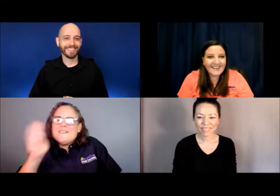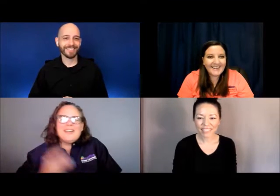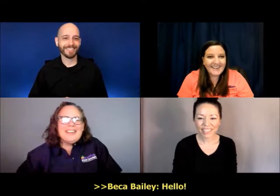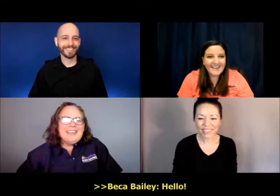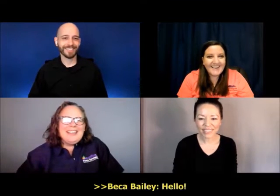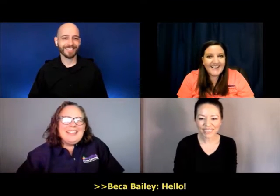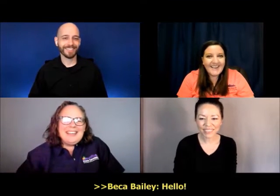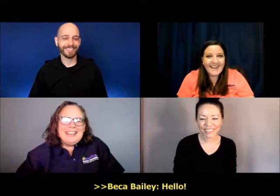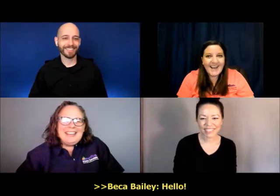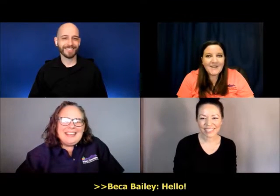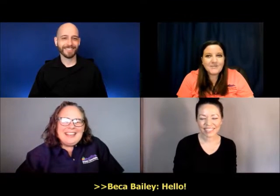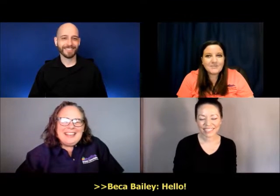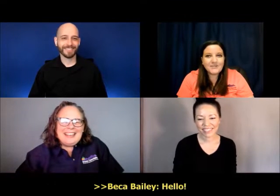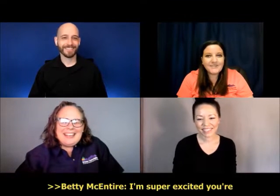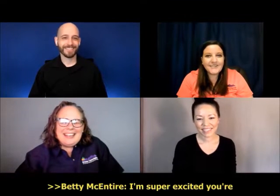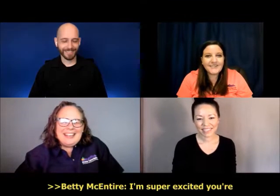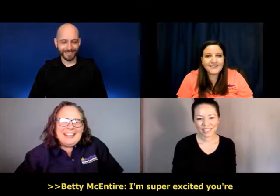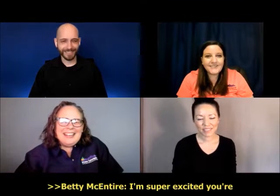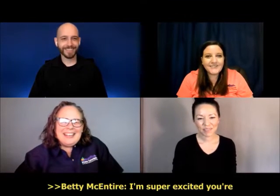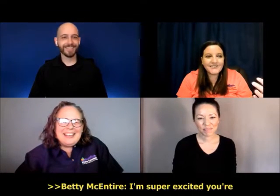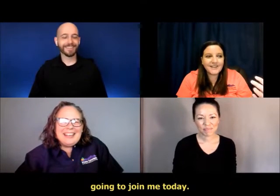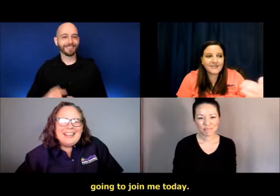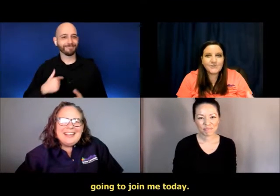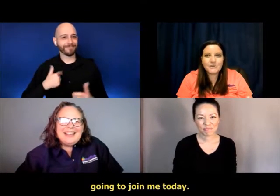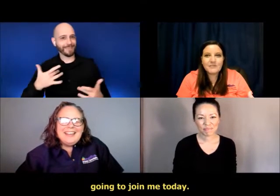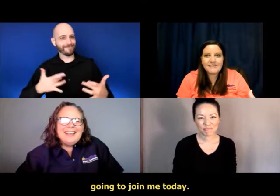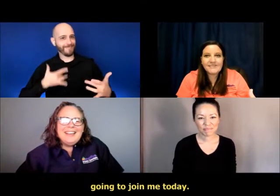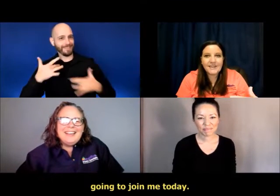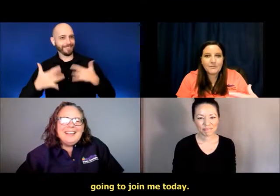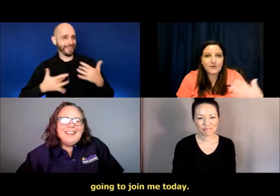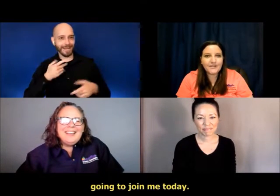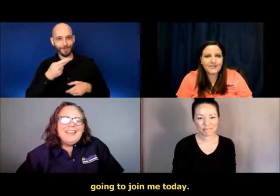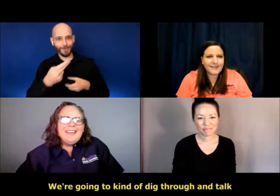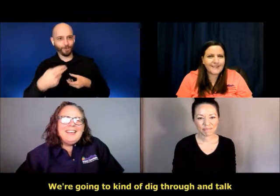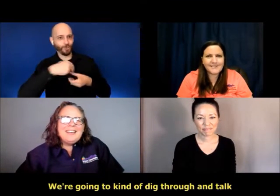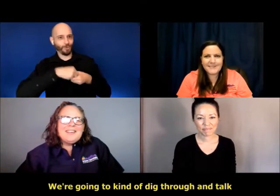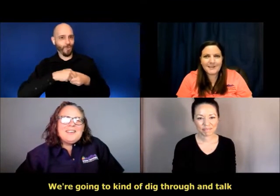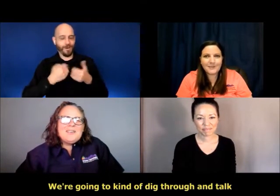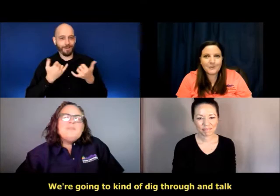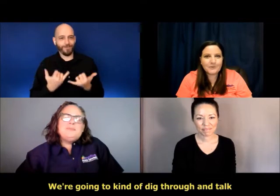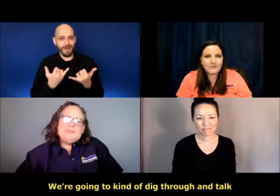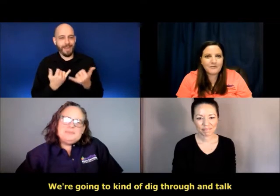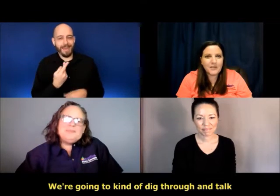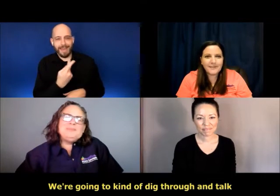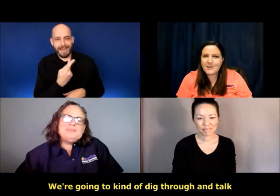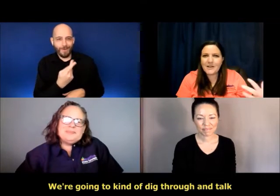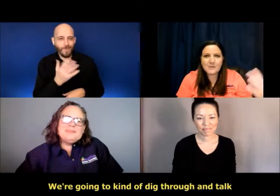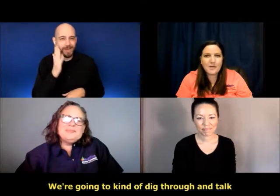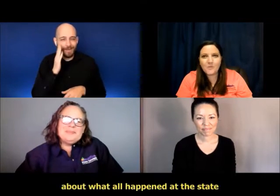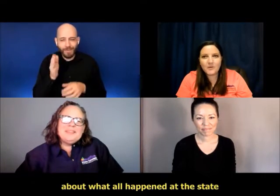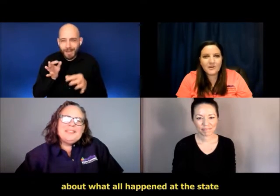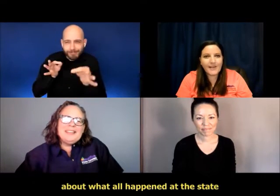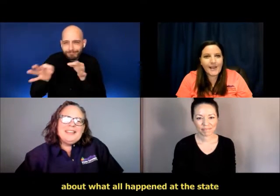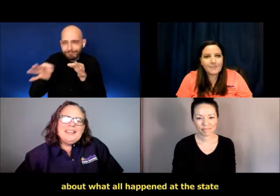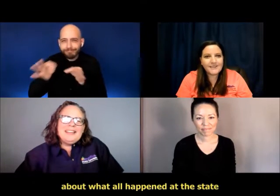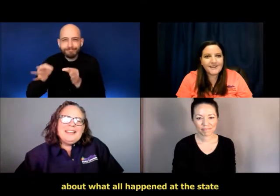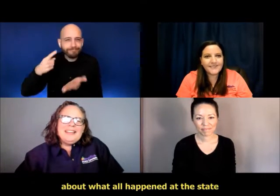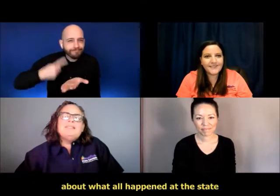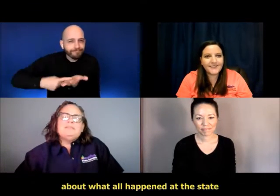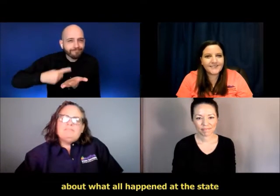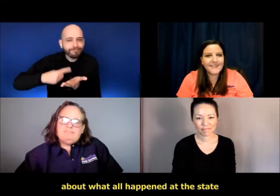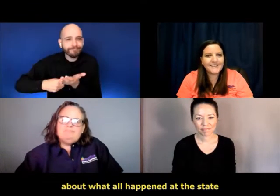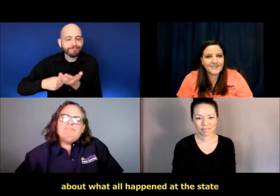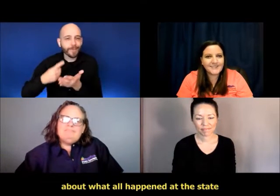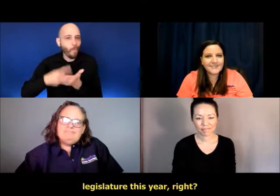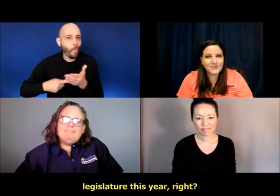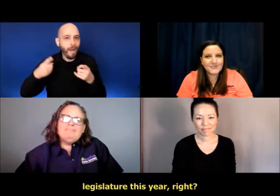Hello. I'm super excited you're going to join me today. We're going to kind of dig through and talk about what all happened